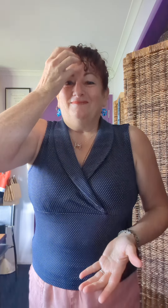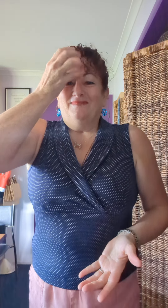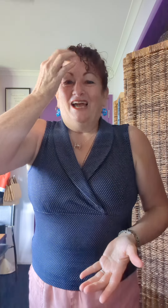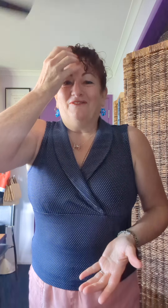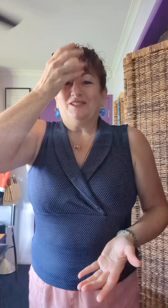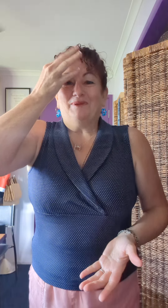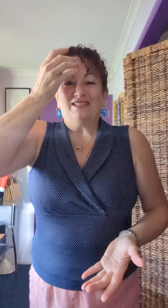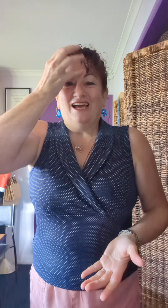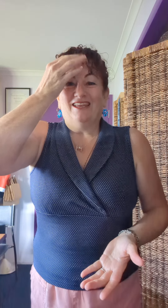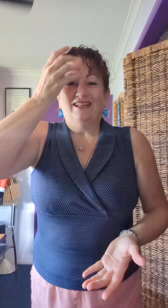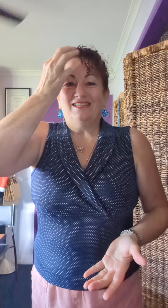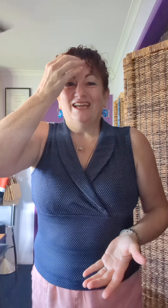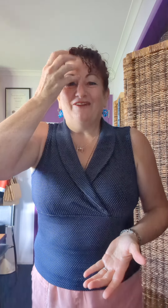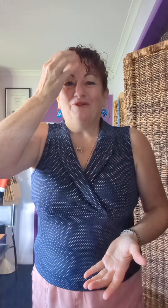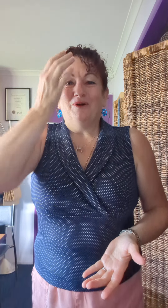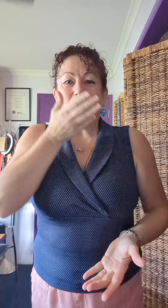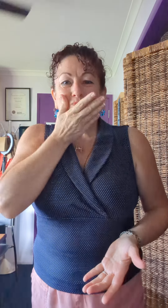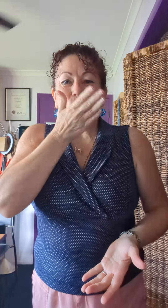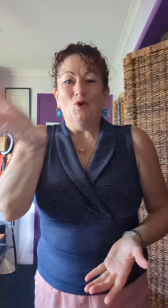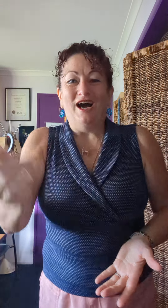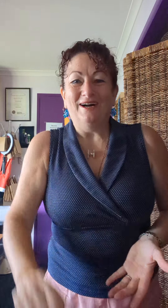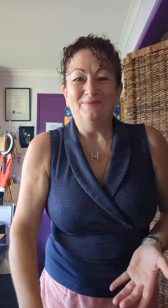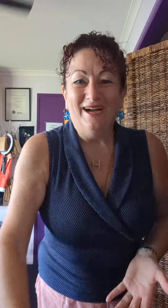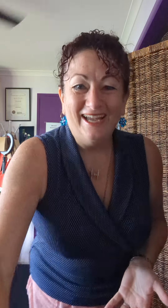Have a spectacular day, everyone. Mwah. Bye.